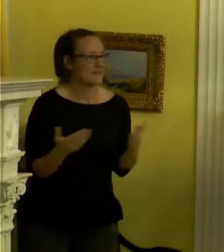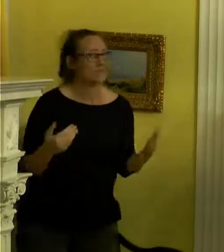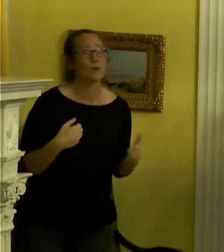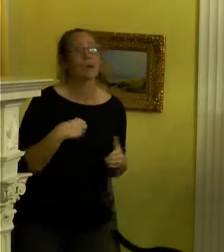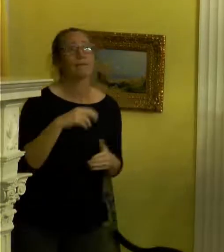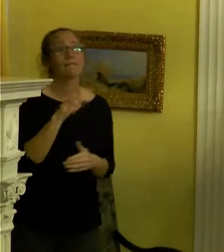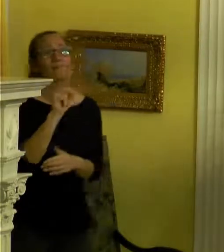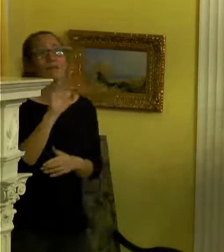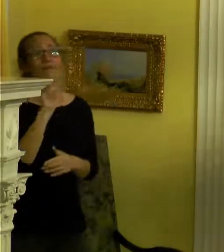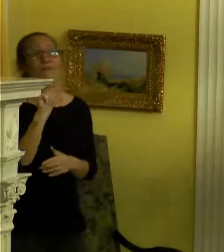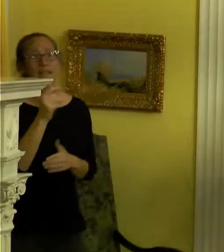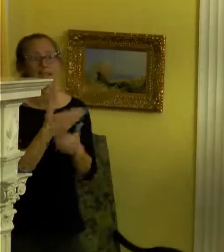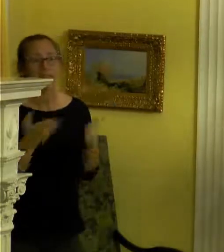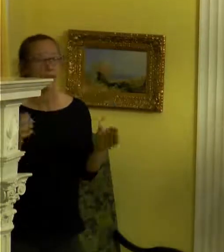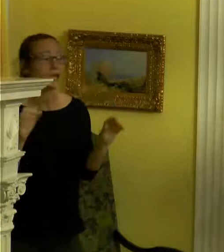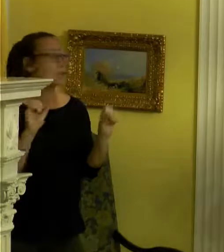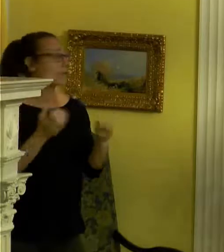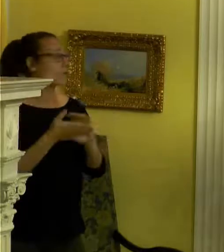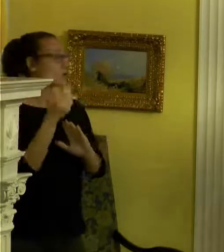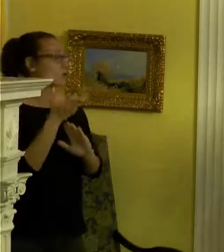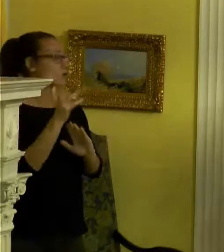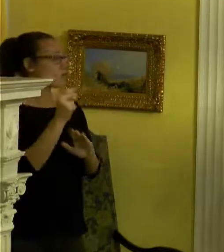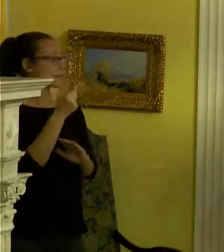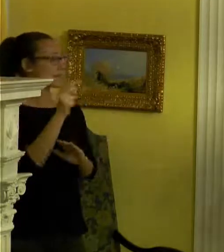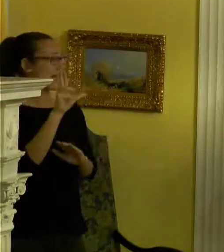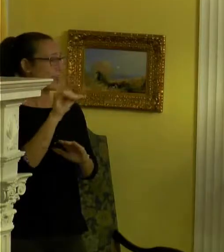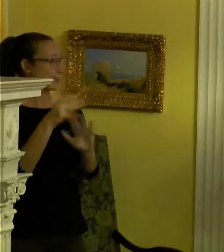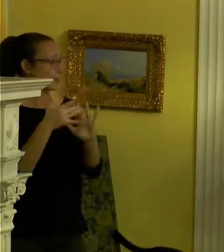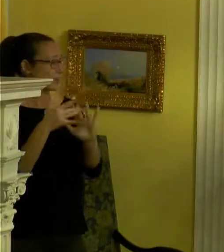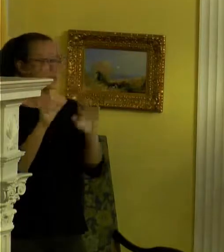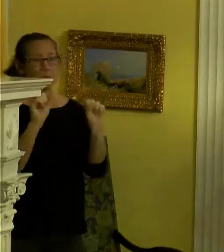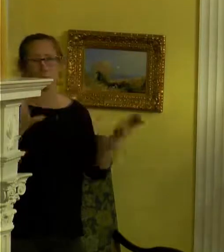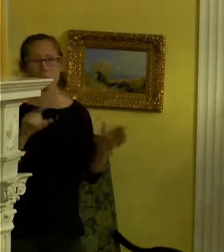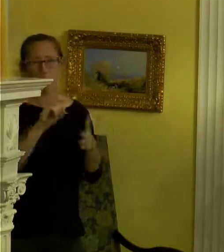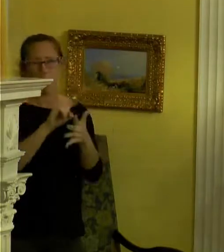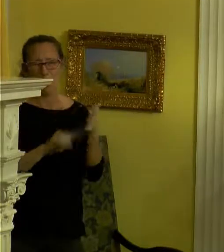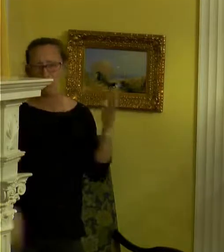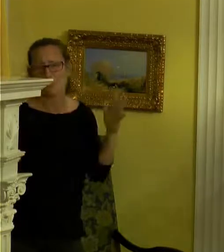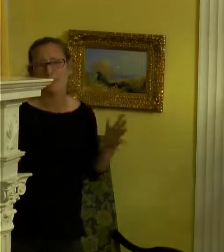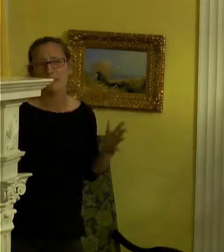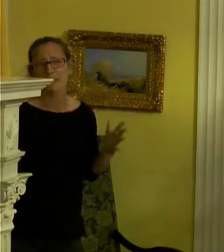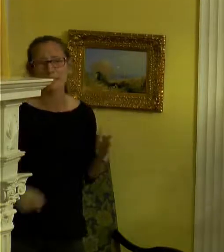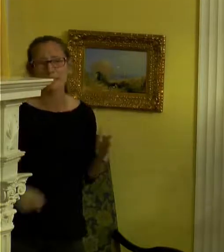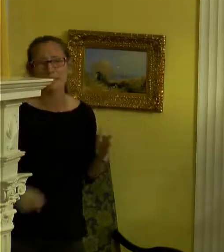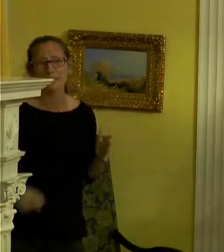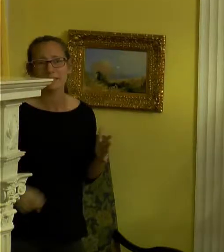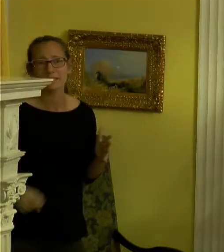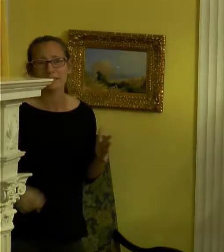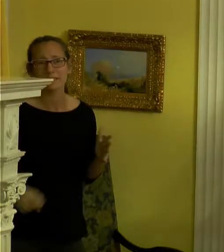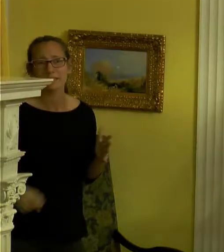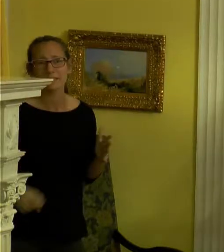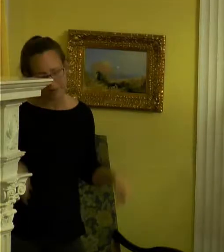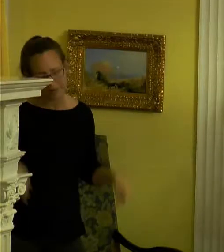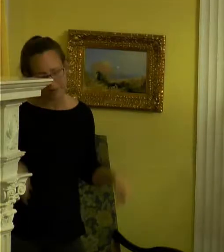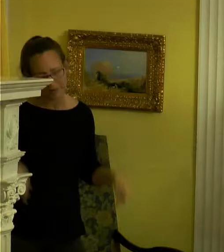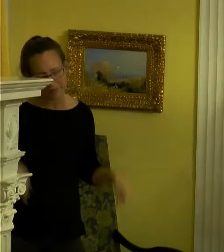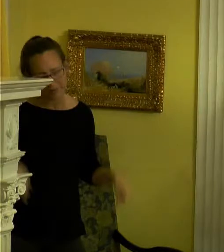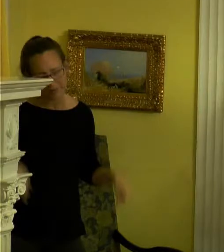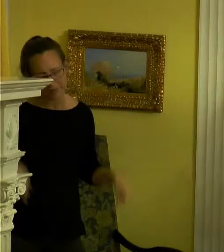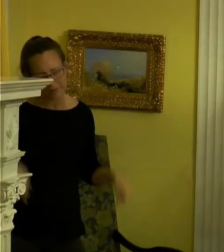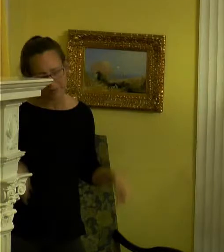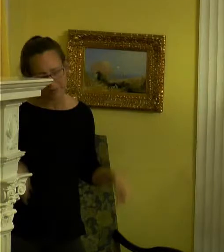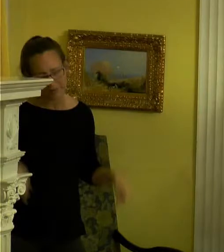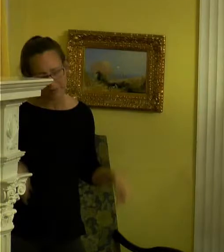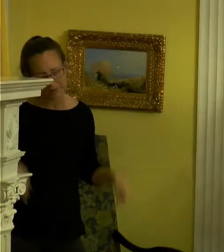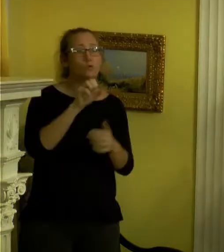the NFT thing. You can run your own gallery online. You can do all the things yourself, you know. You are the social media